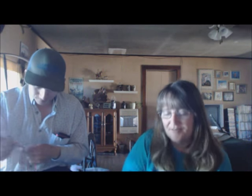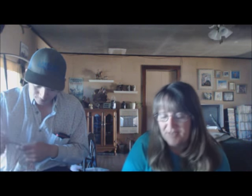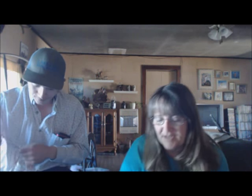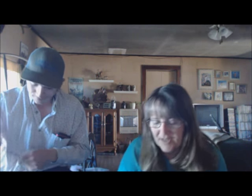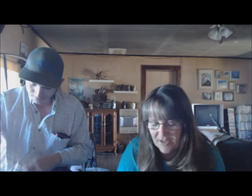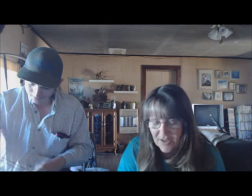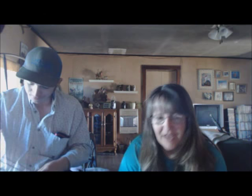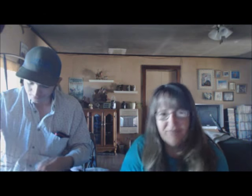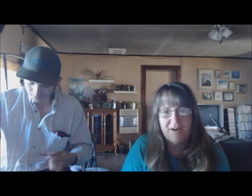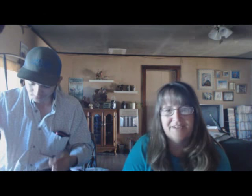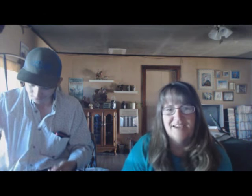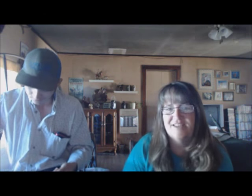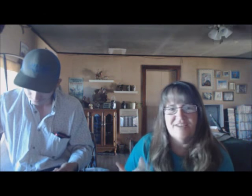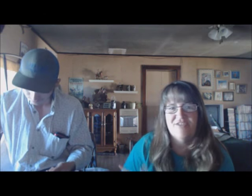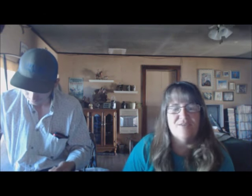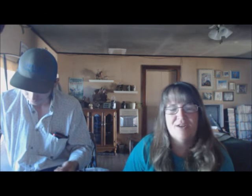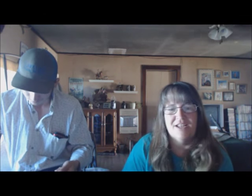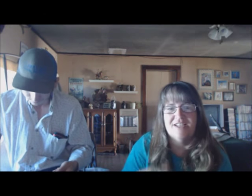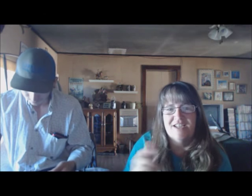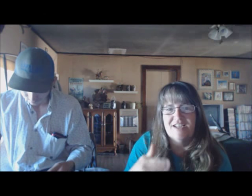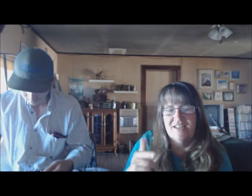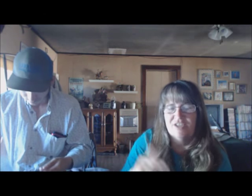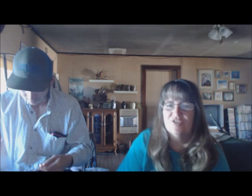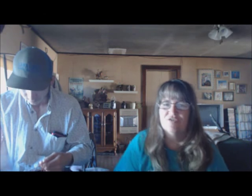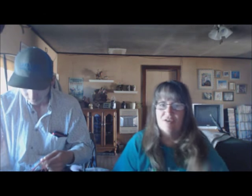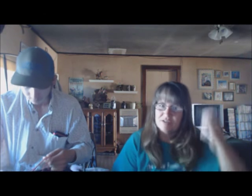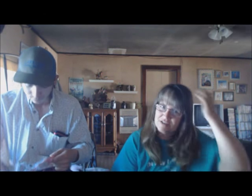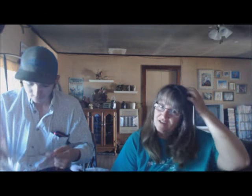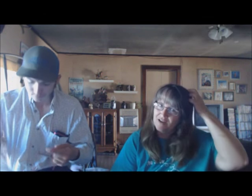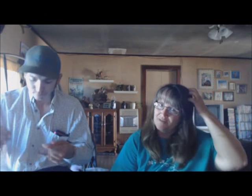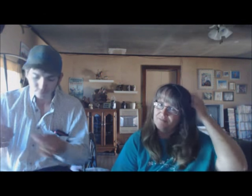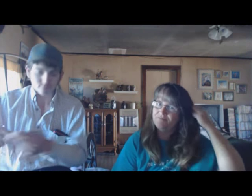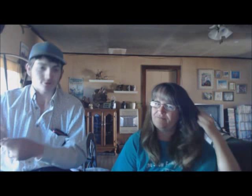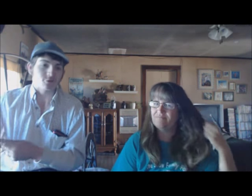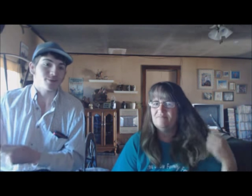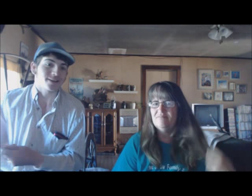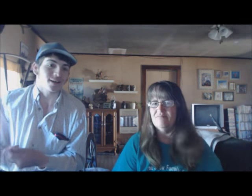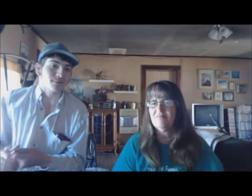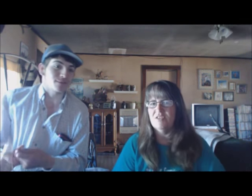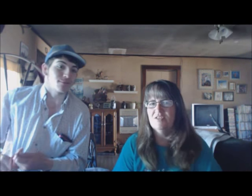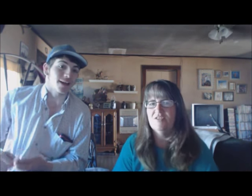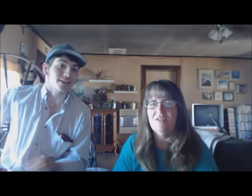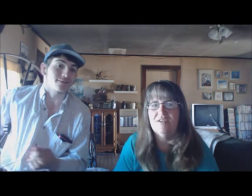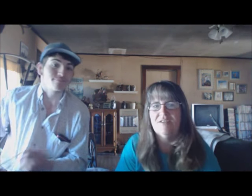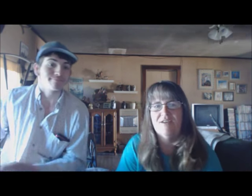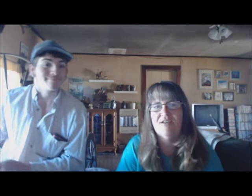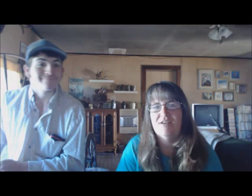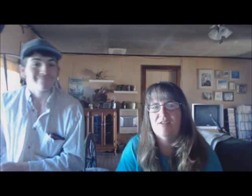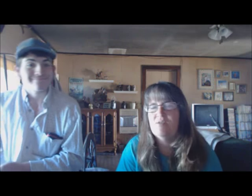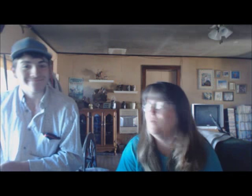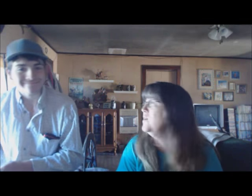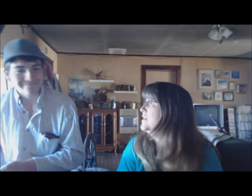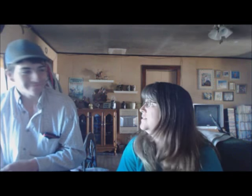They did a little live podcast, and I found him on last night, clicking through. was. You might not be, but I am. What?